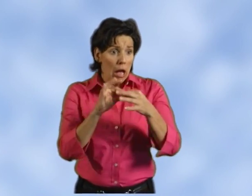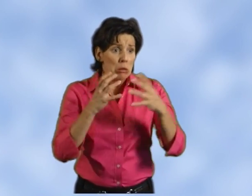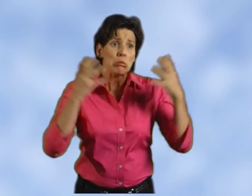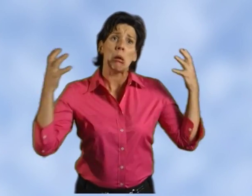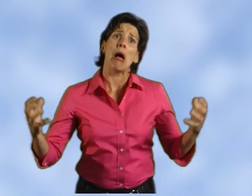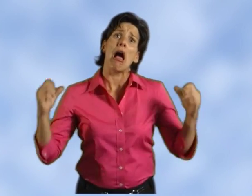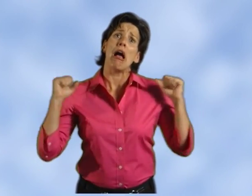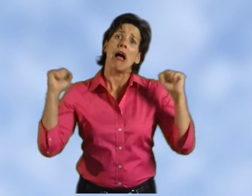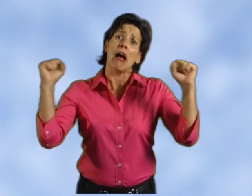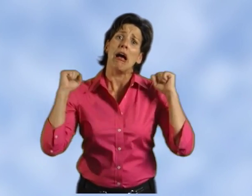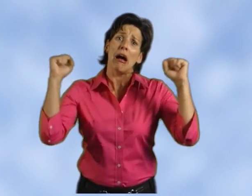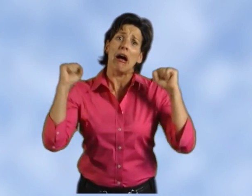or too much exercise.